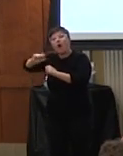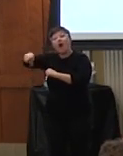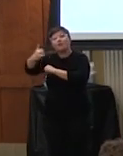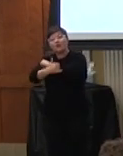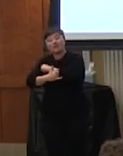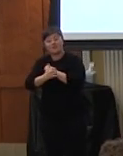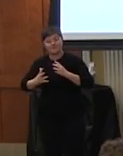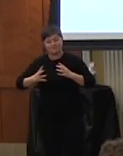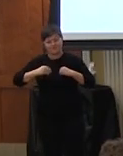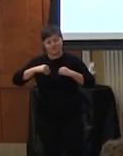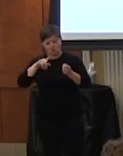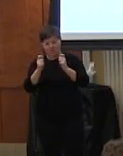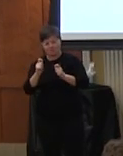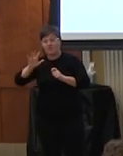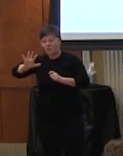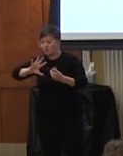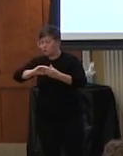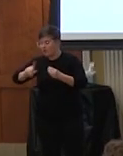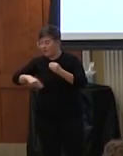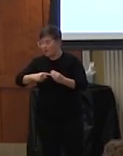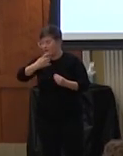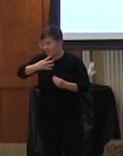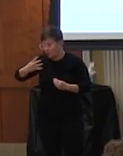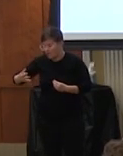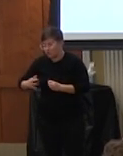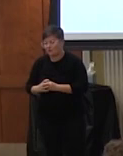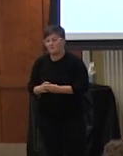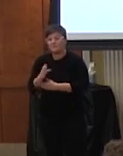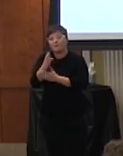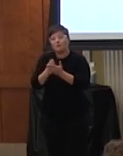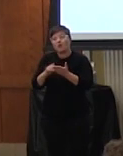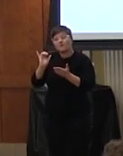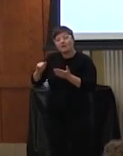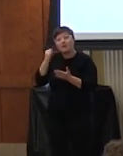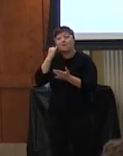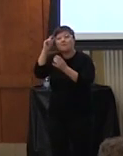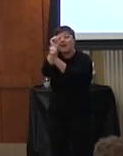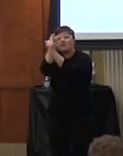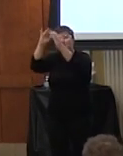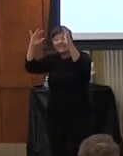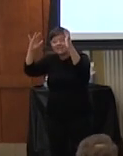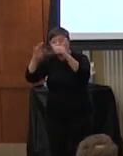immigration part of that imagination is